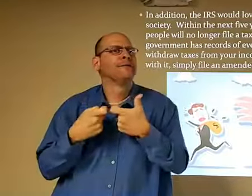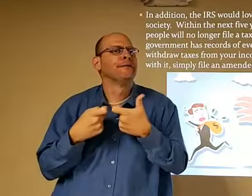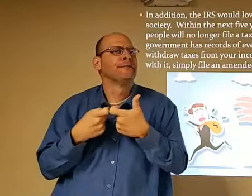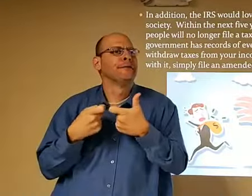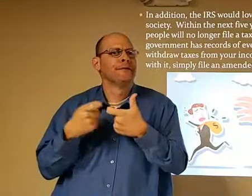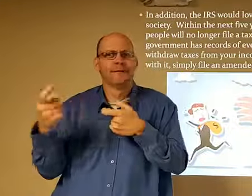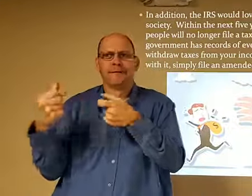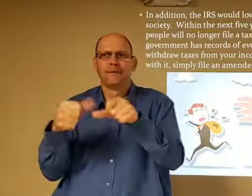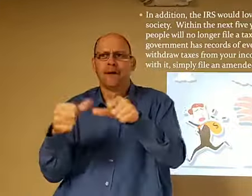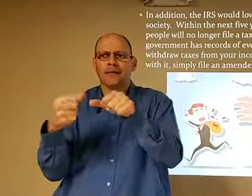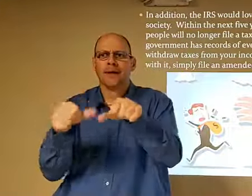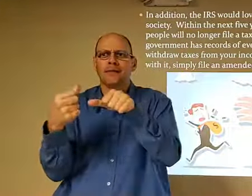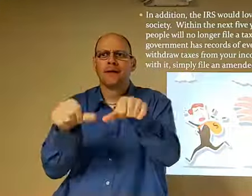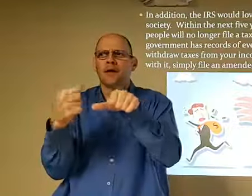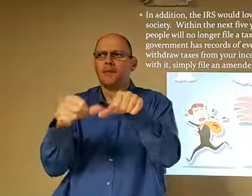electronically.